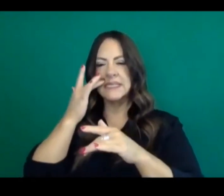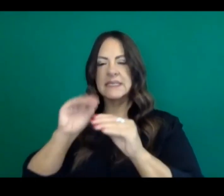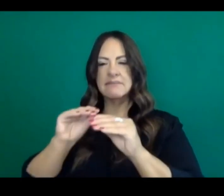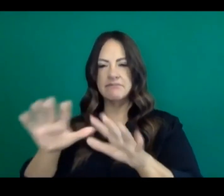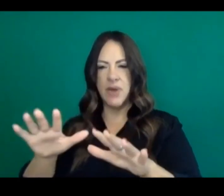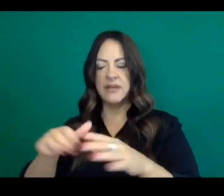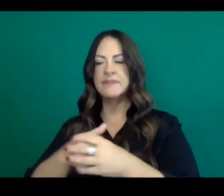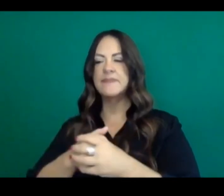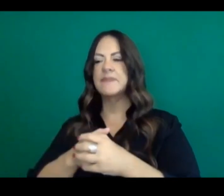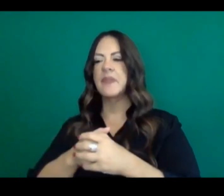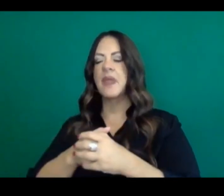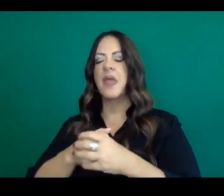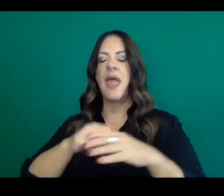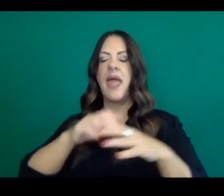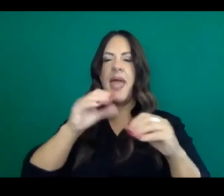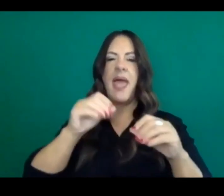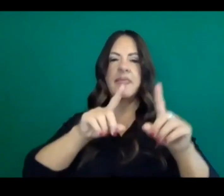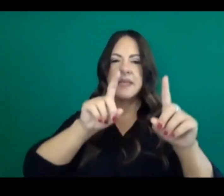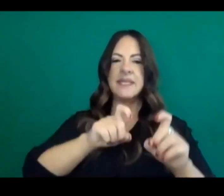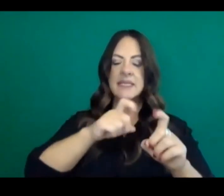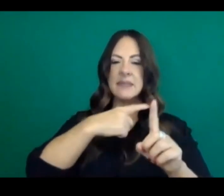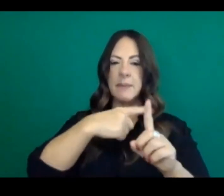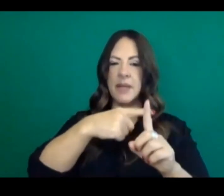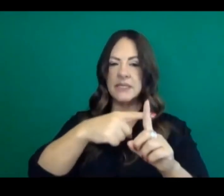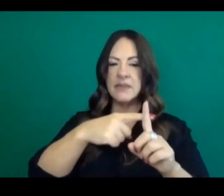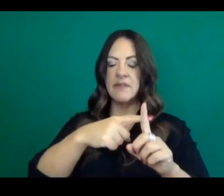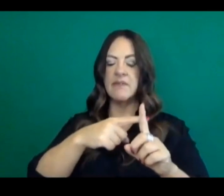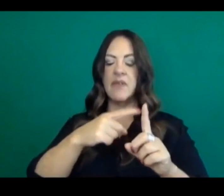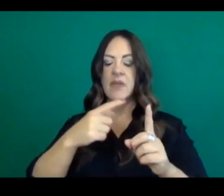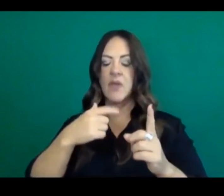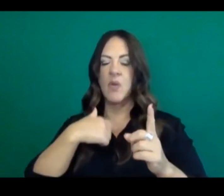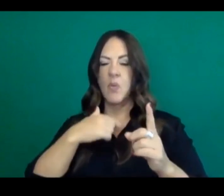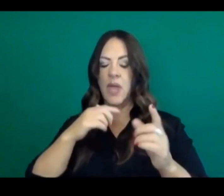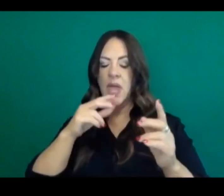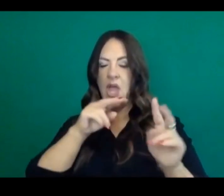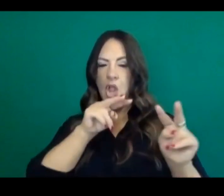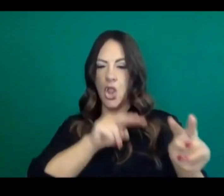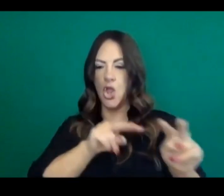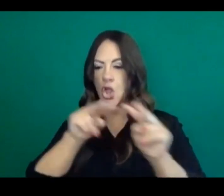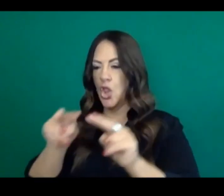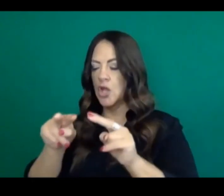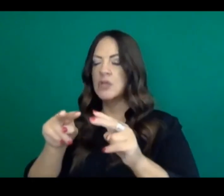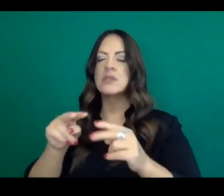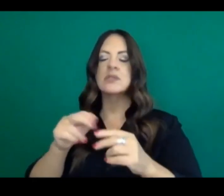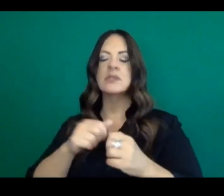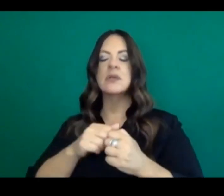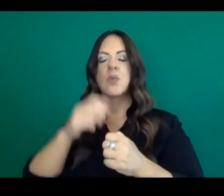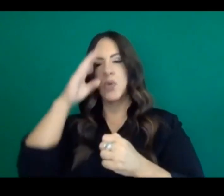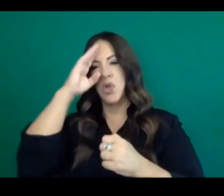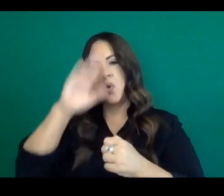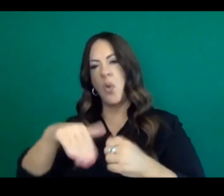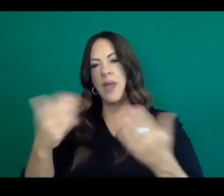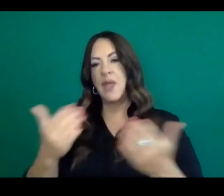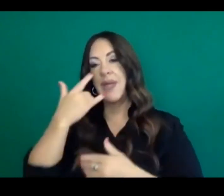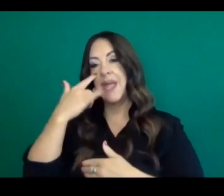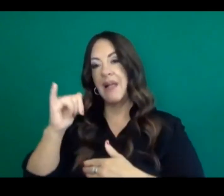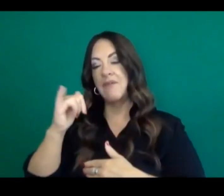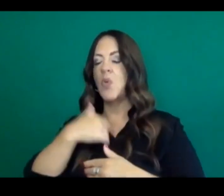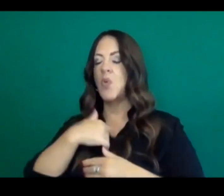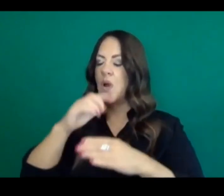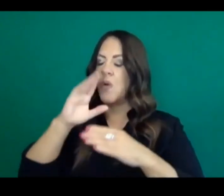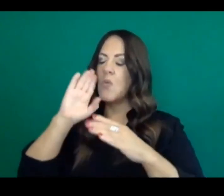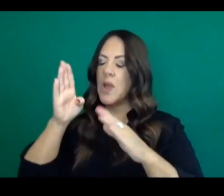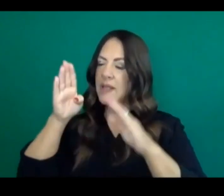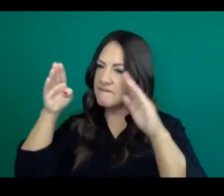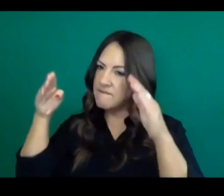and in the daily case rate. Because, uh, California is focused on equity, because so